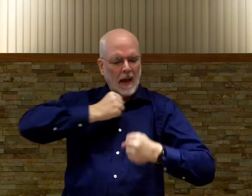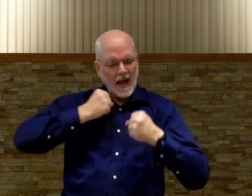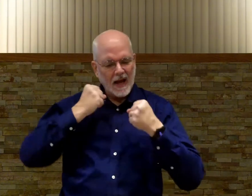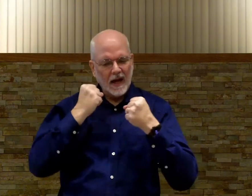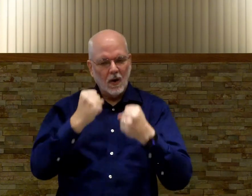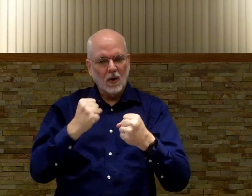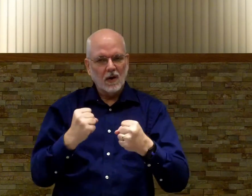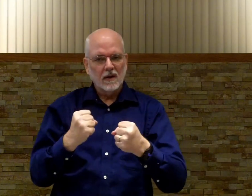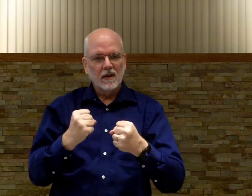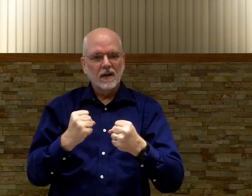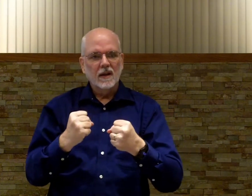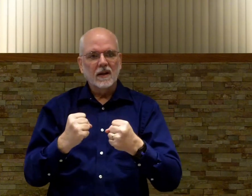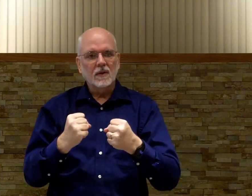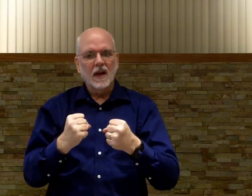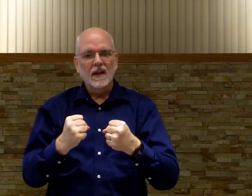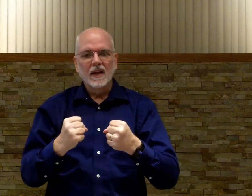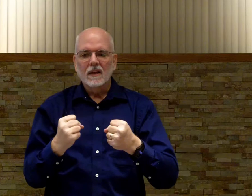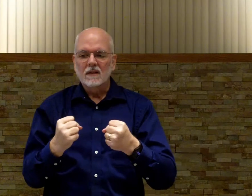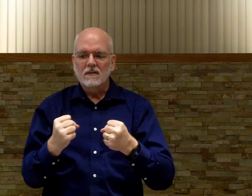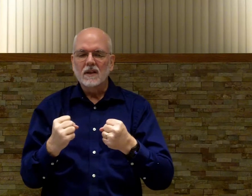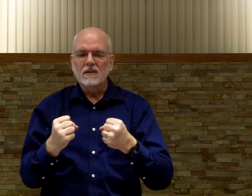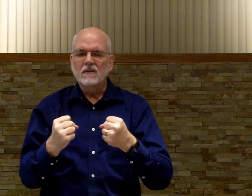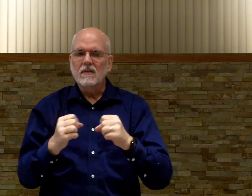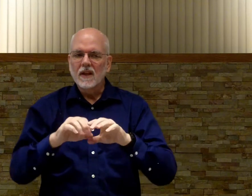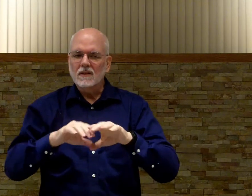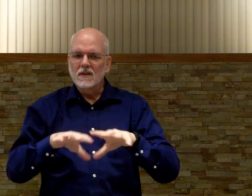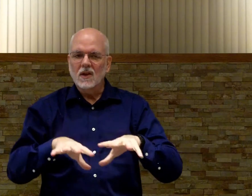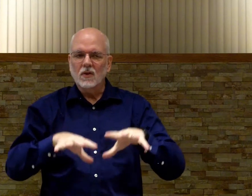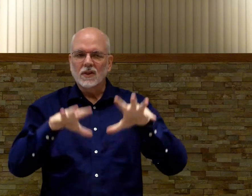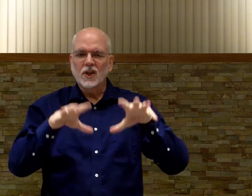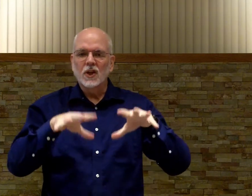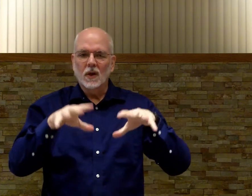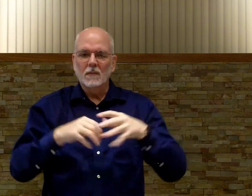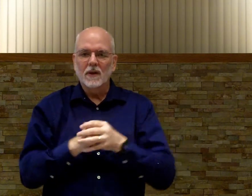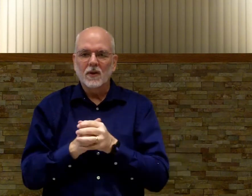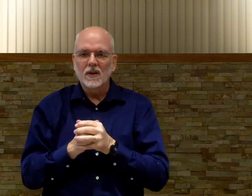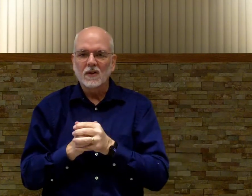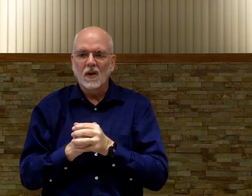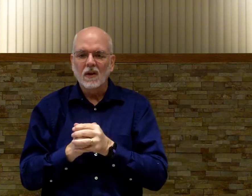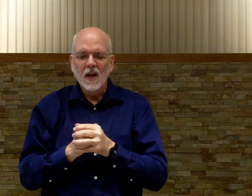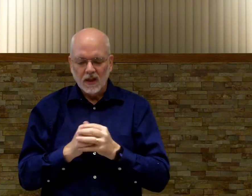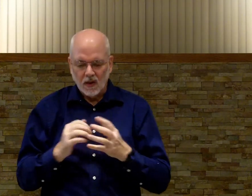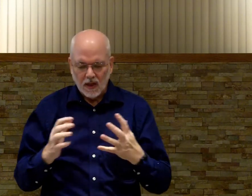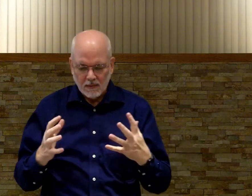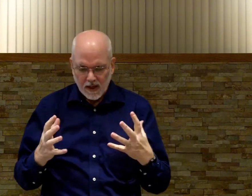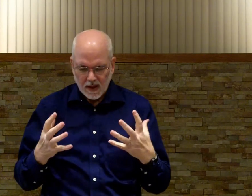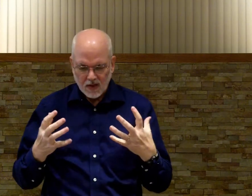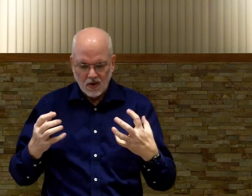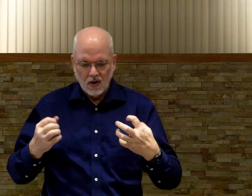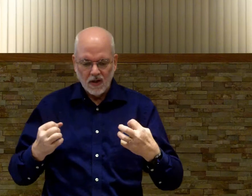power okay this this this is going to crescendo a little bit during the song so let's make these songs